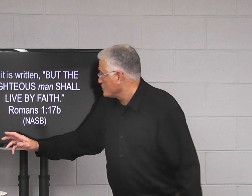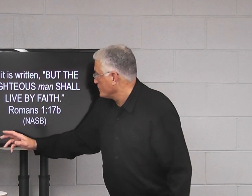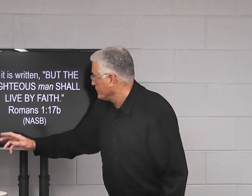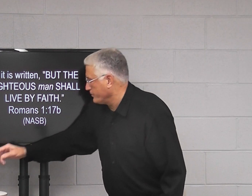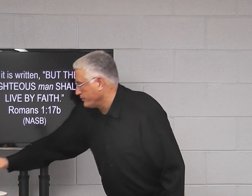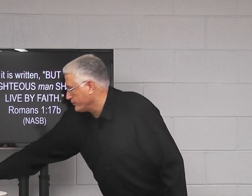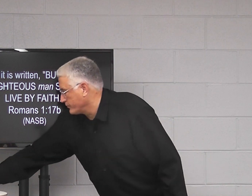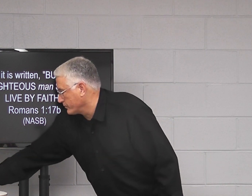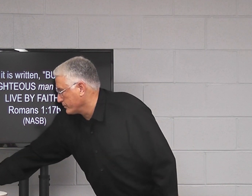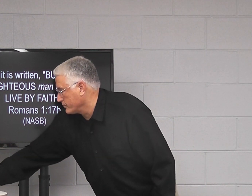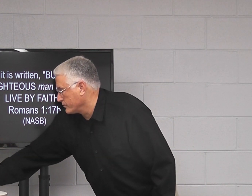Righteous